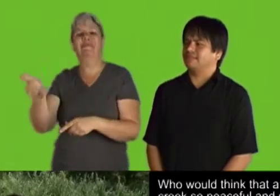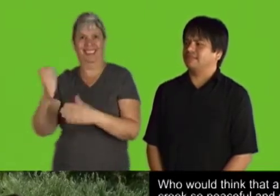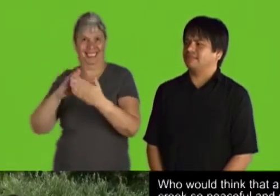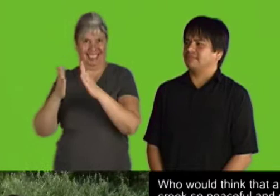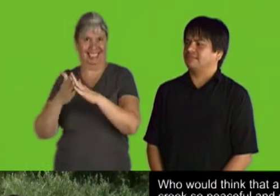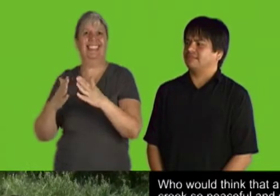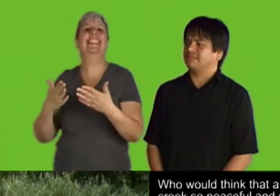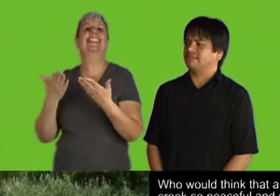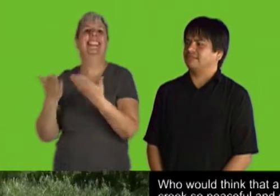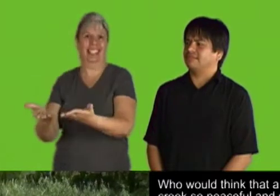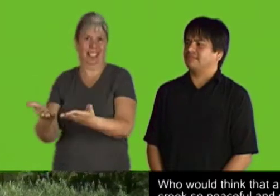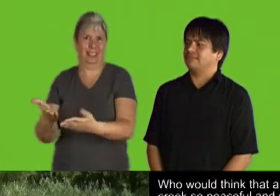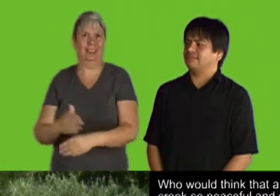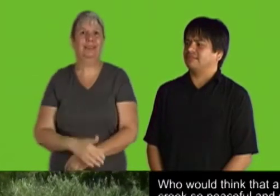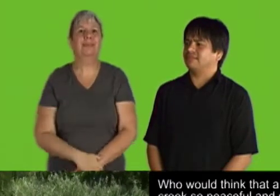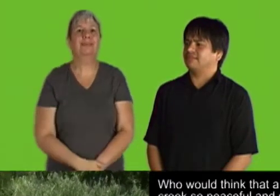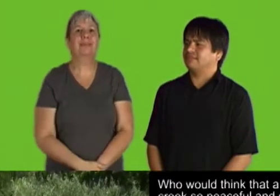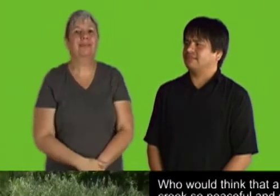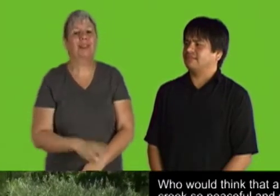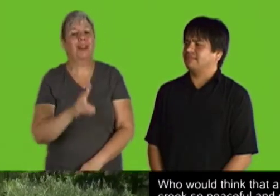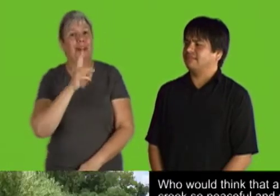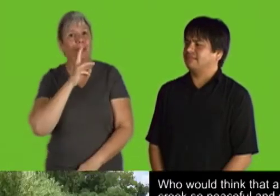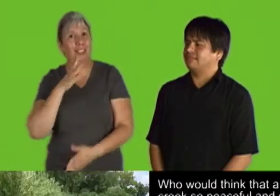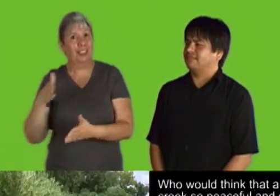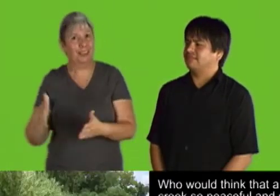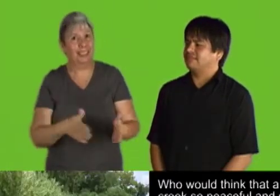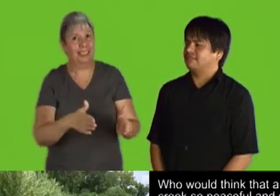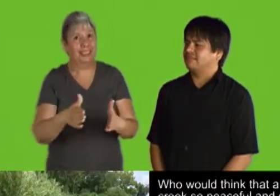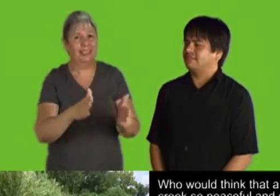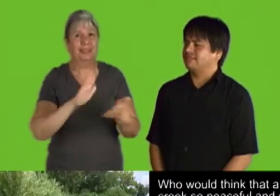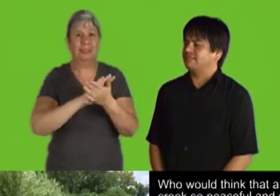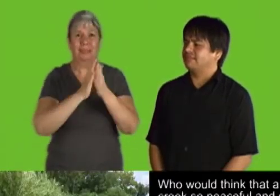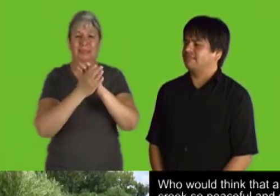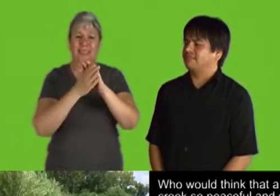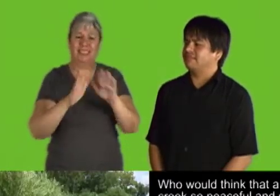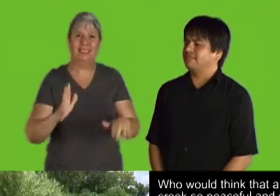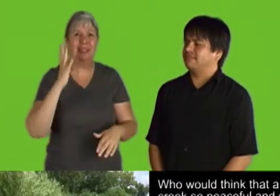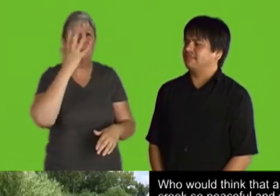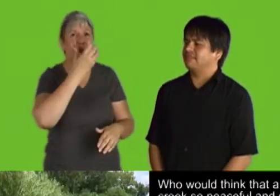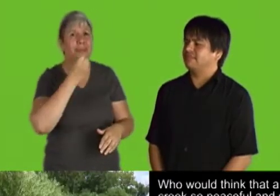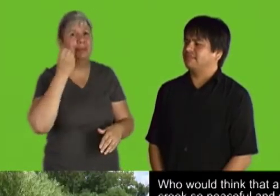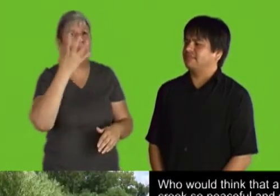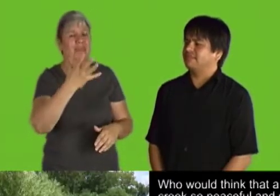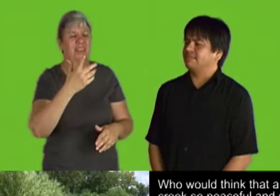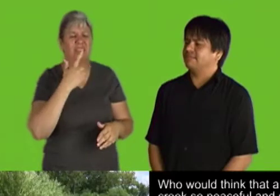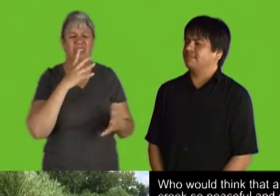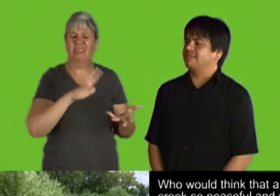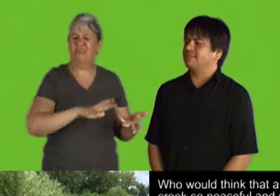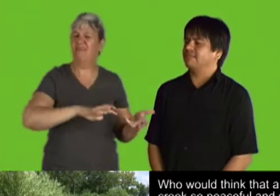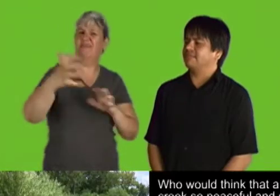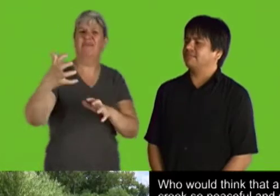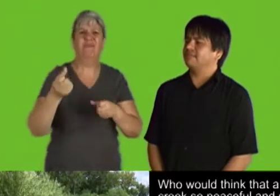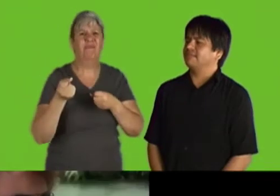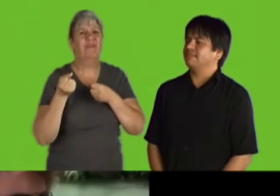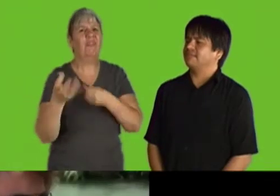Who would think that a creek so peaceful and so pretty could bring so much destruction?